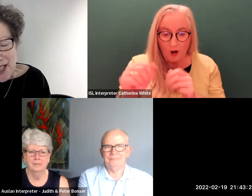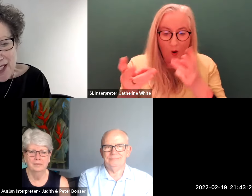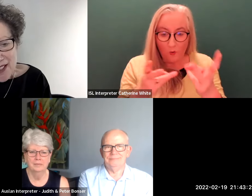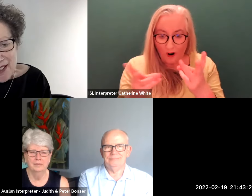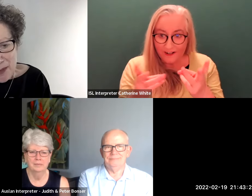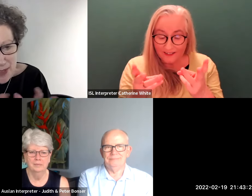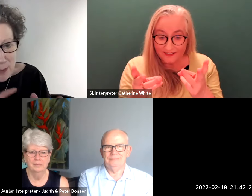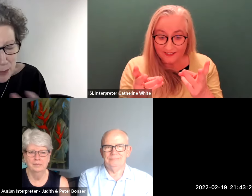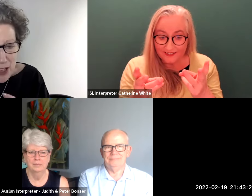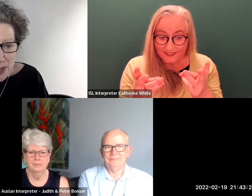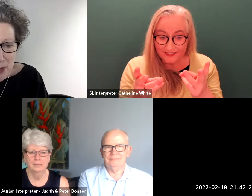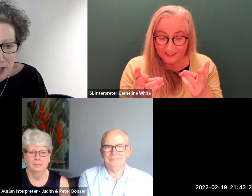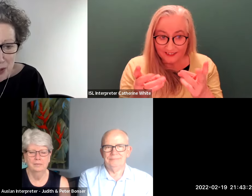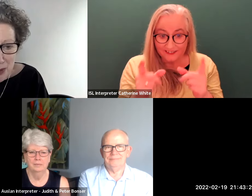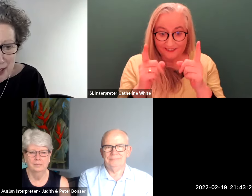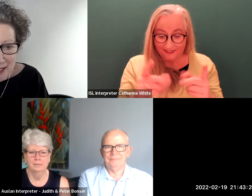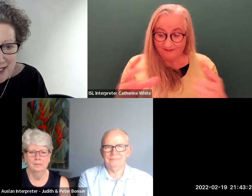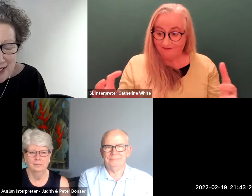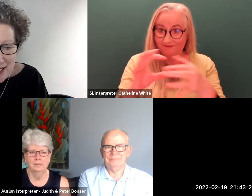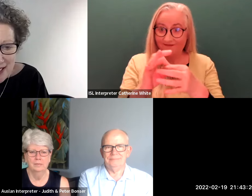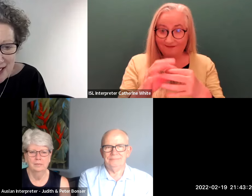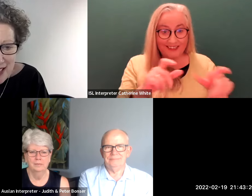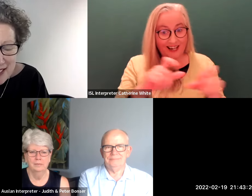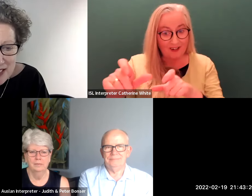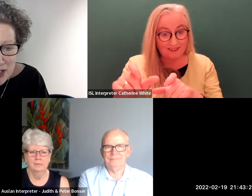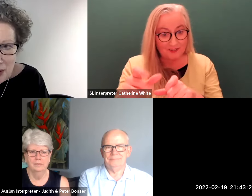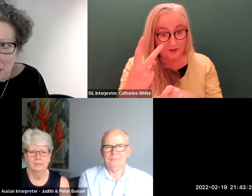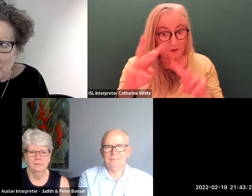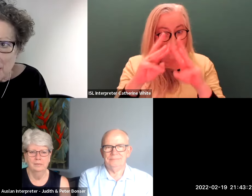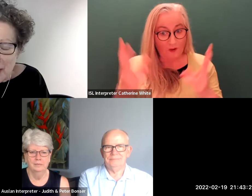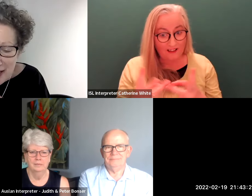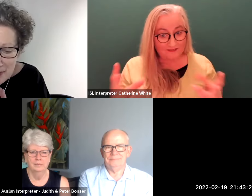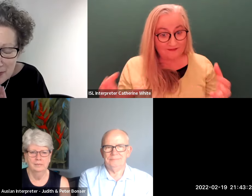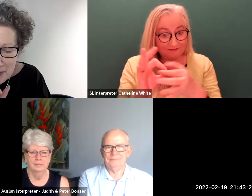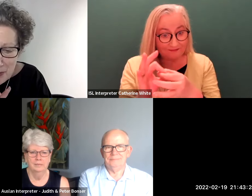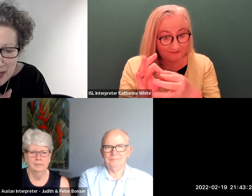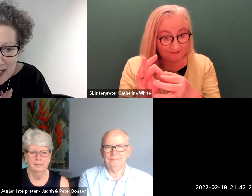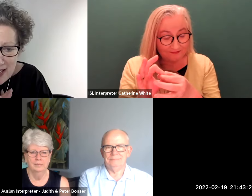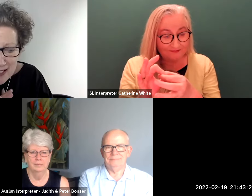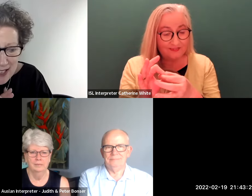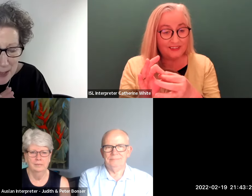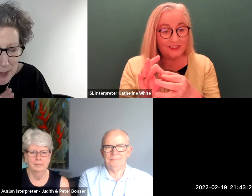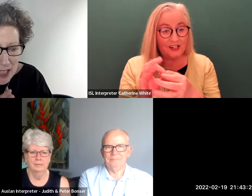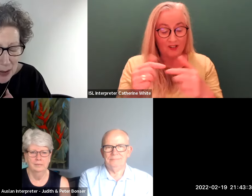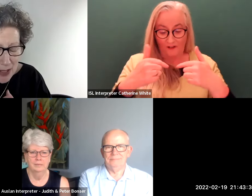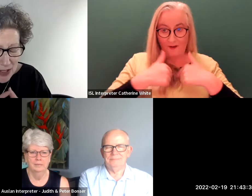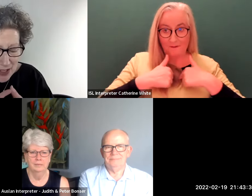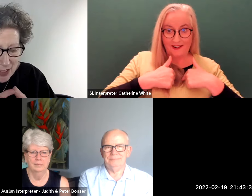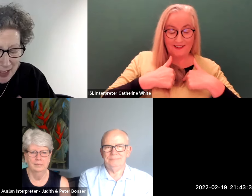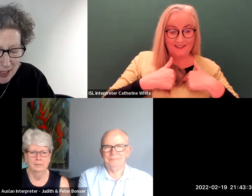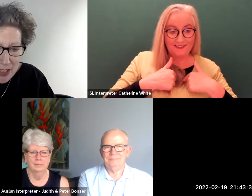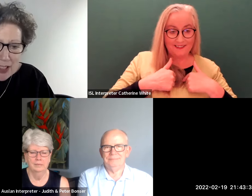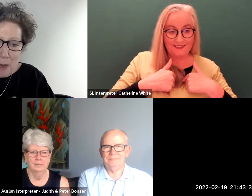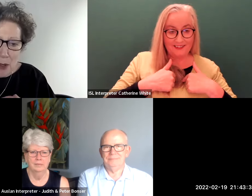much the that bridge between two worlds and to for me as somebody who is